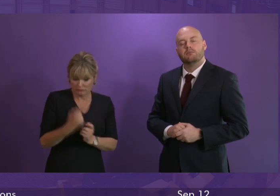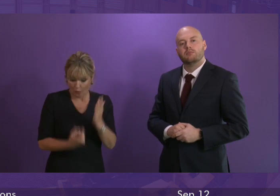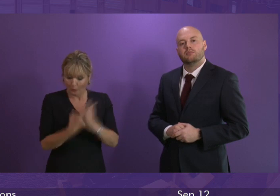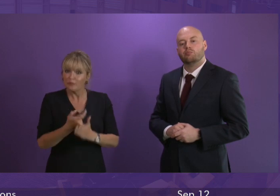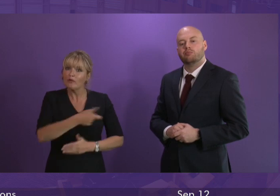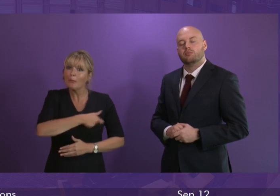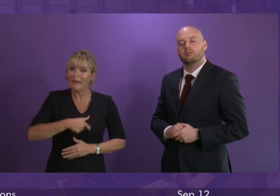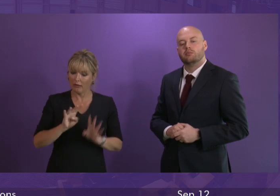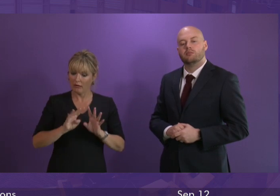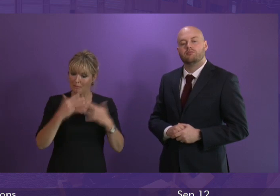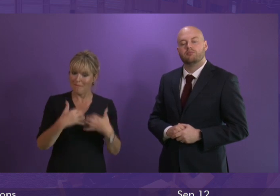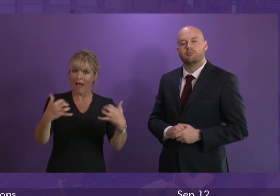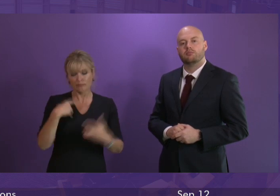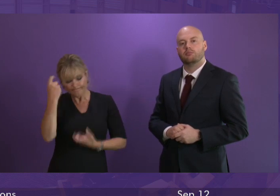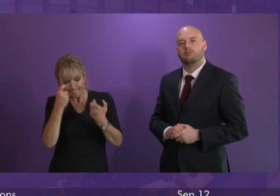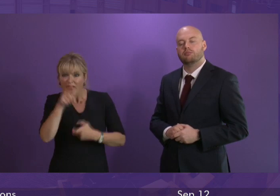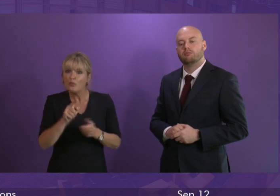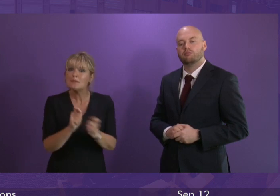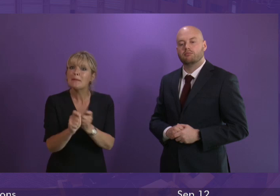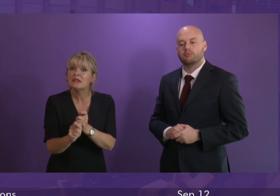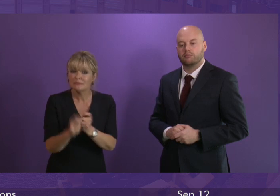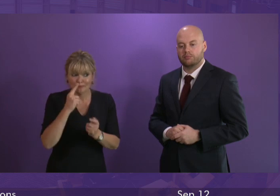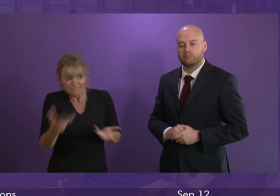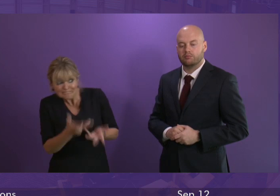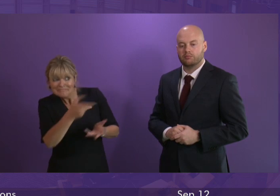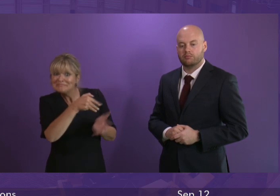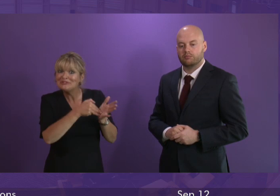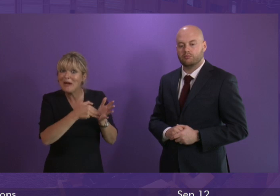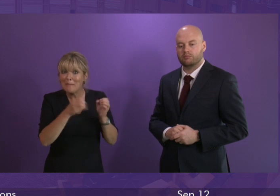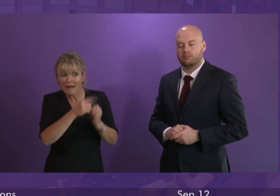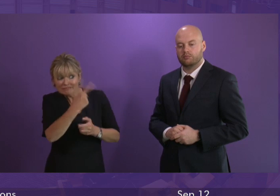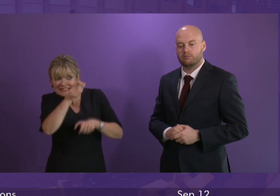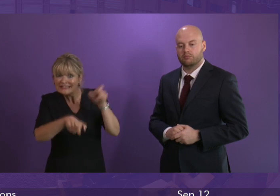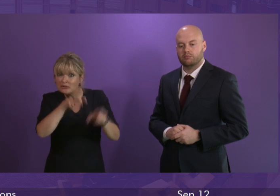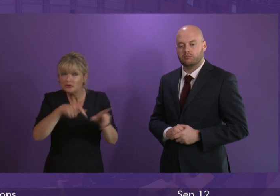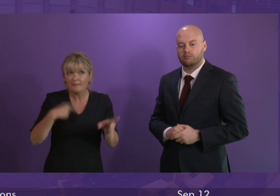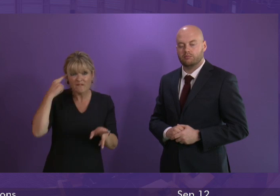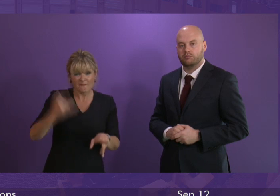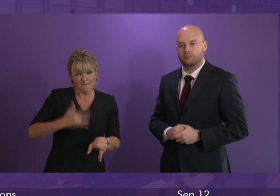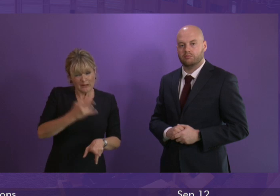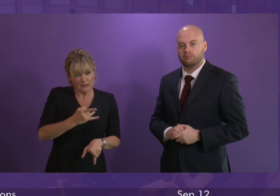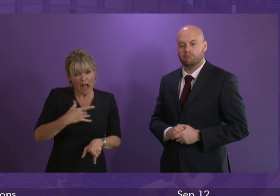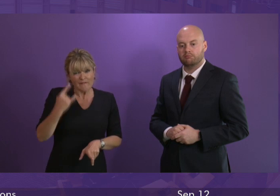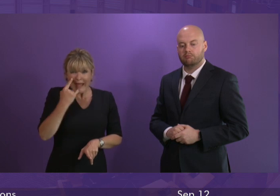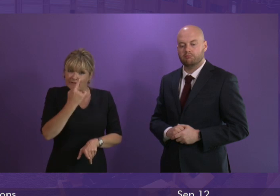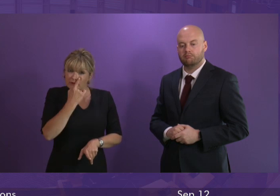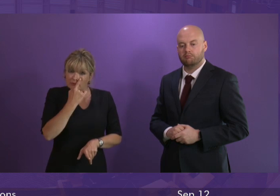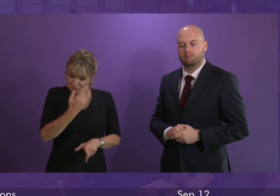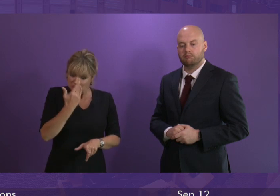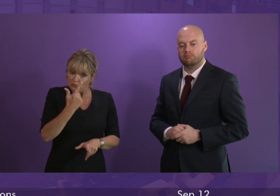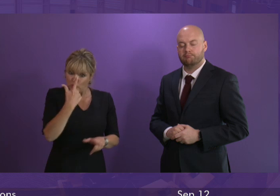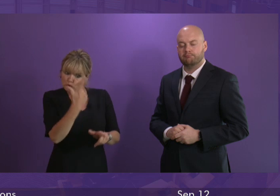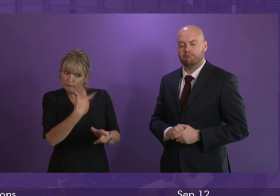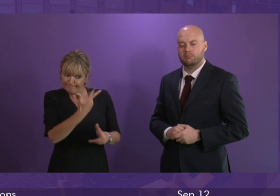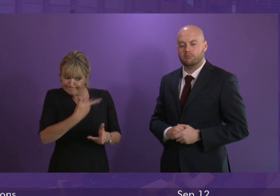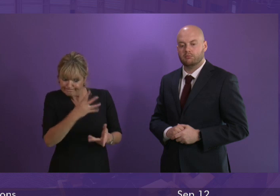parliament as a whole to consider those and I would encourage Michelle Ballantyne's constituents if they feel that they have evidence to bring to bear to